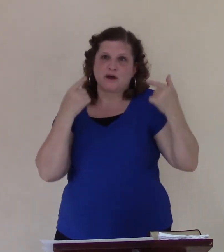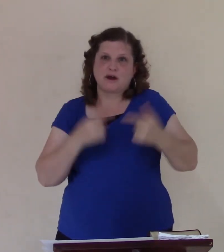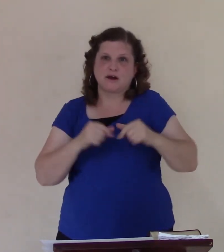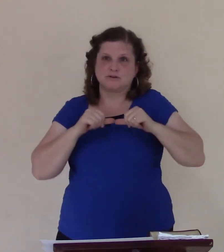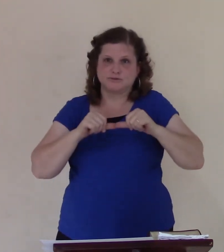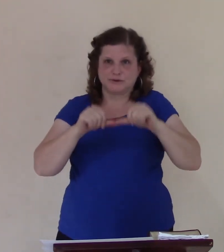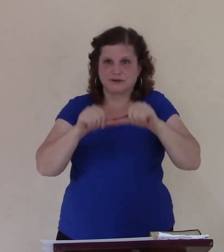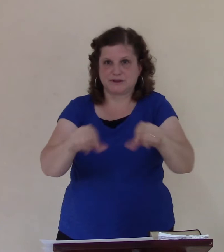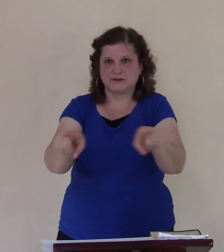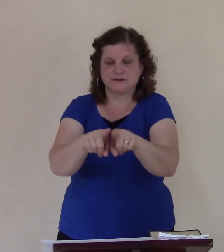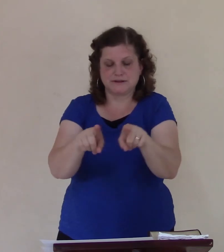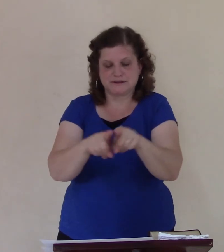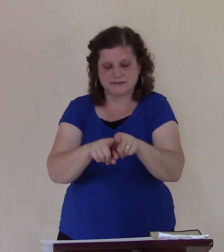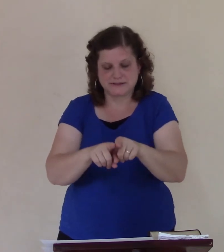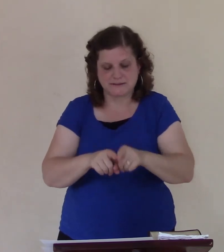He still got more people of going